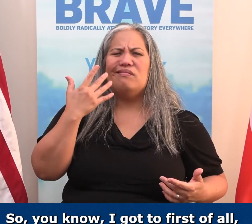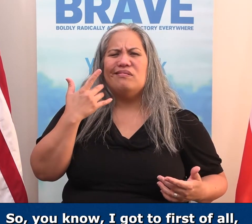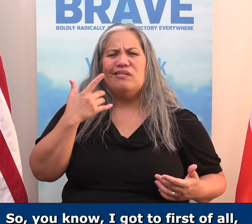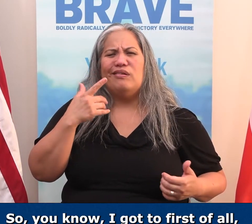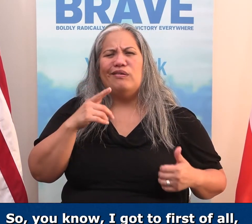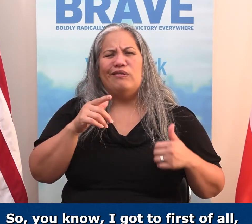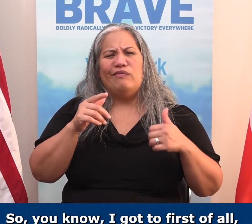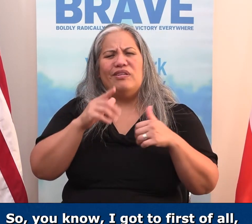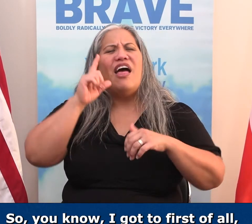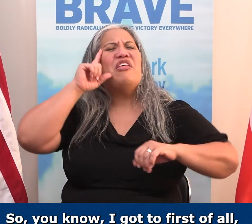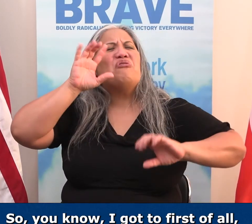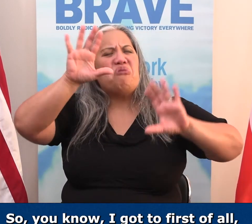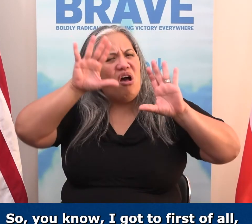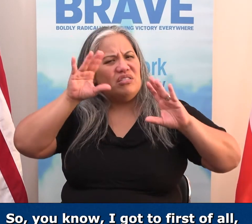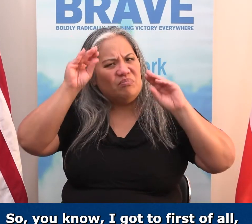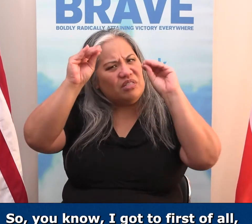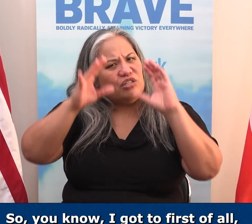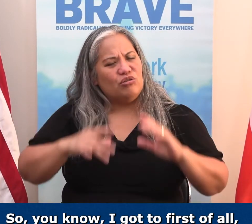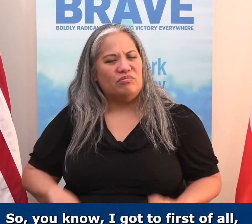You know, I got to first of all just say you're an awesome teacher.